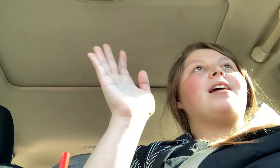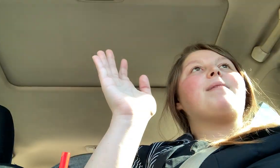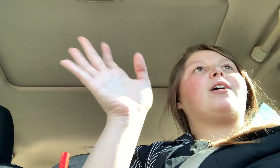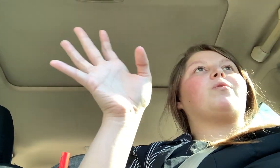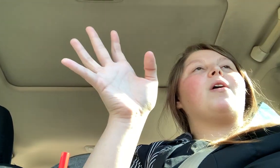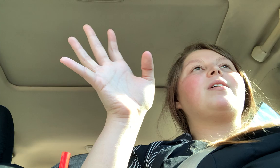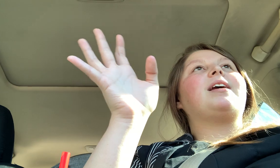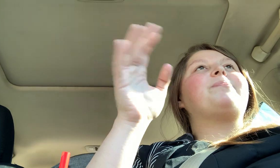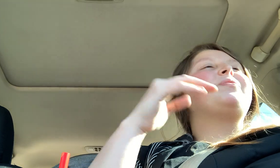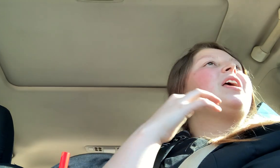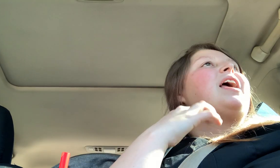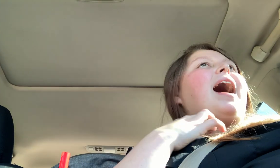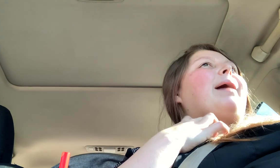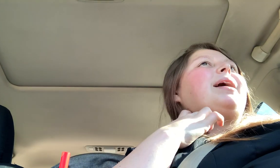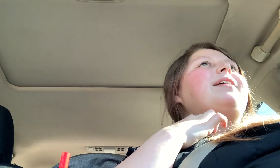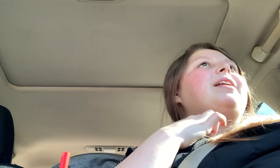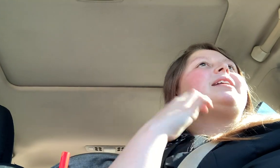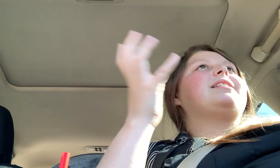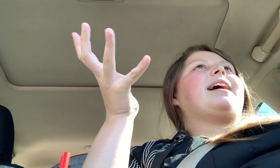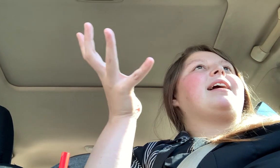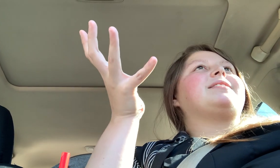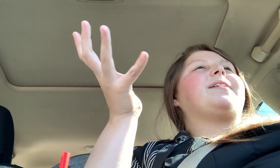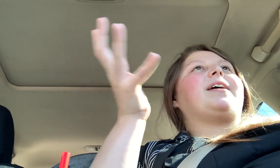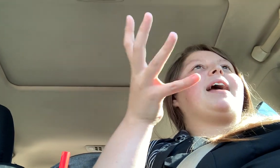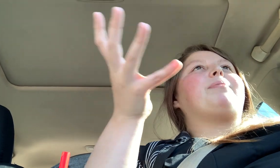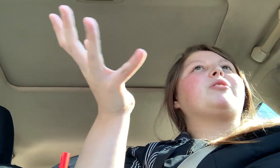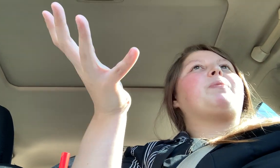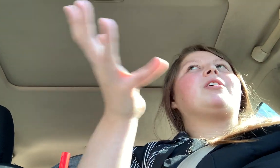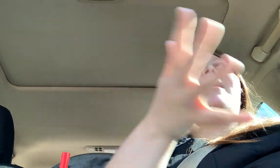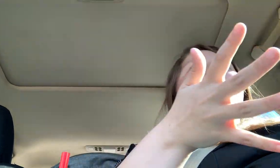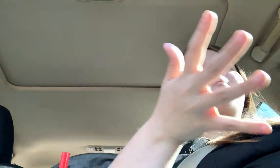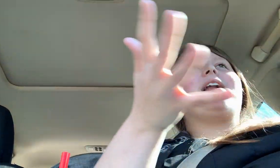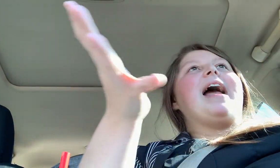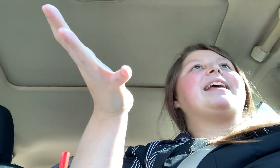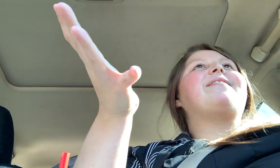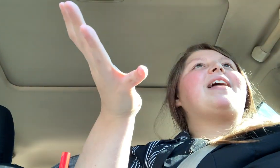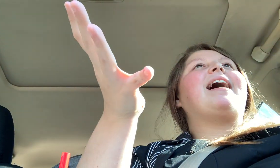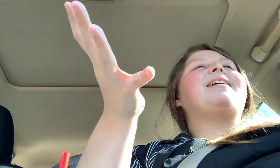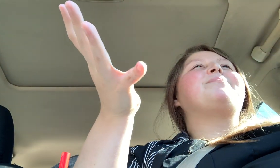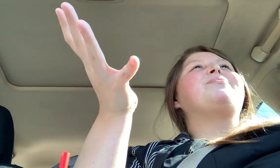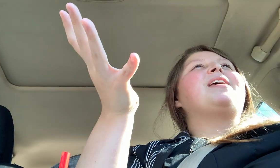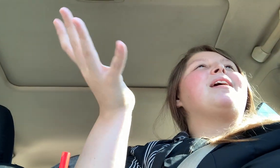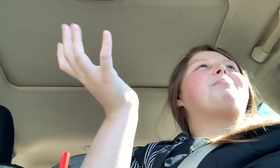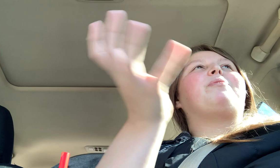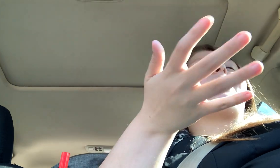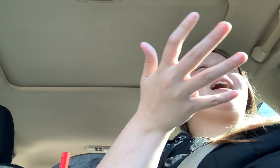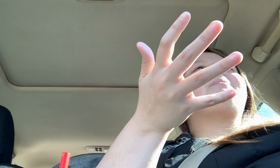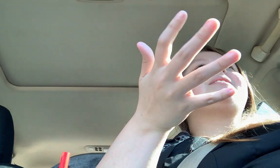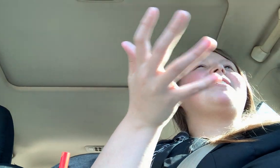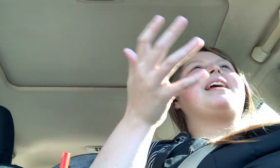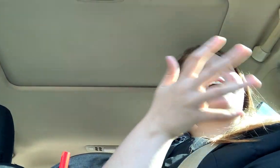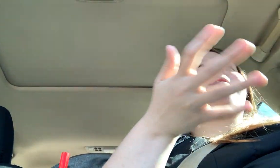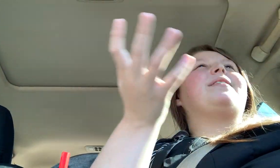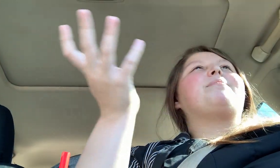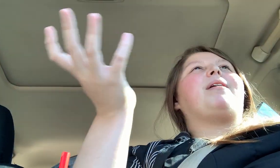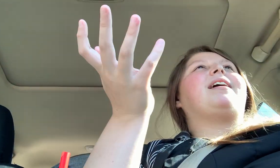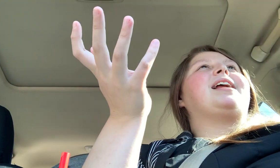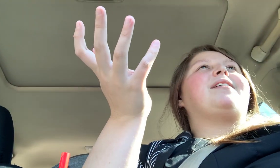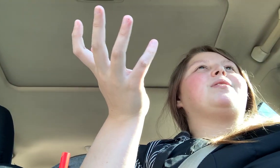I ate macaroni. I'm not even into that kind of stuff. Like postpartum, I haven't bought any of that before I had my son. I never even bought any of those